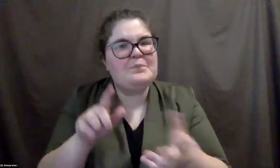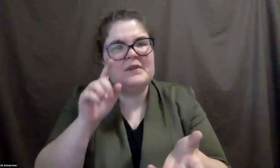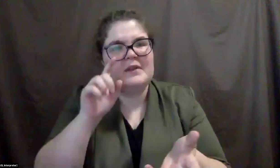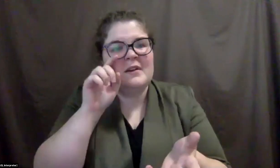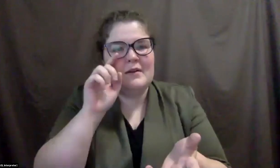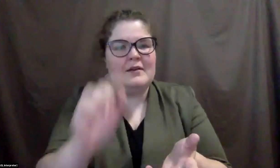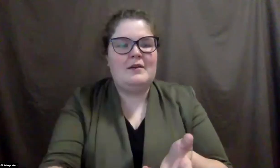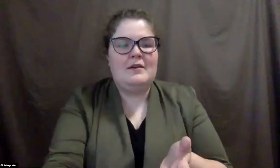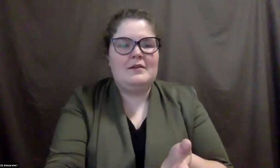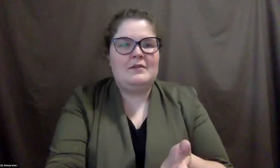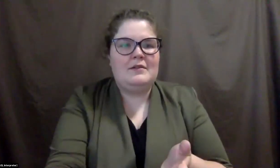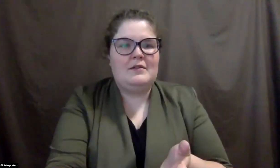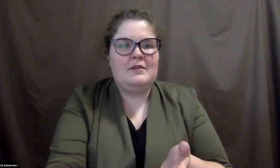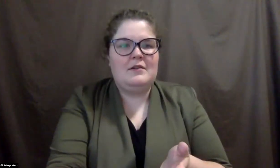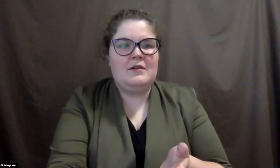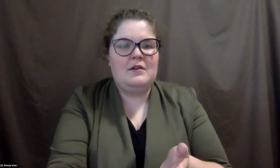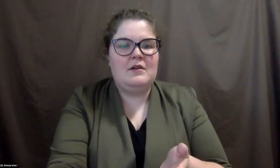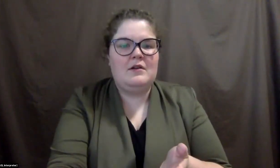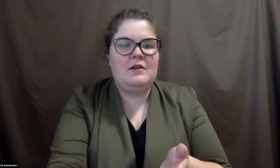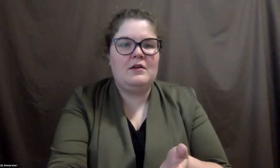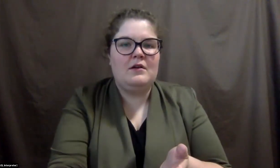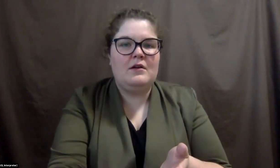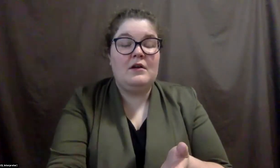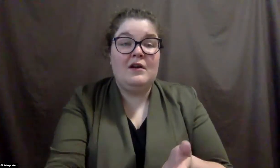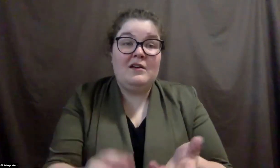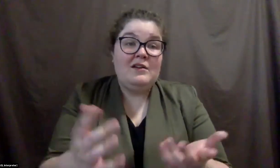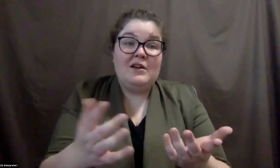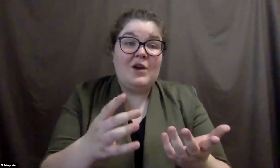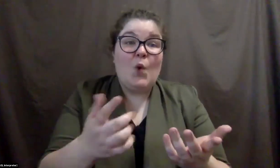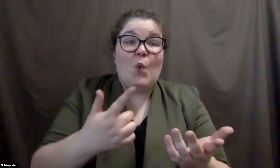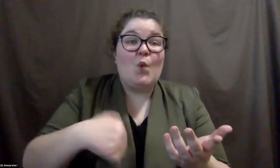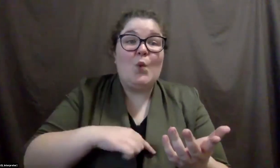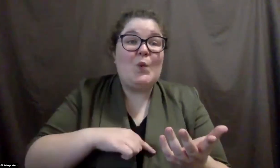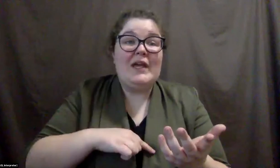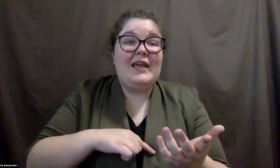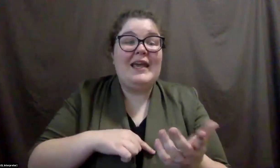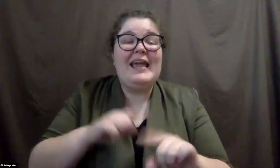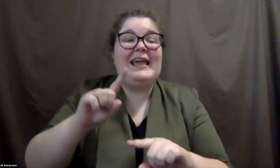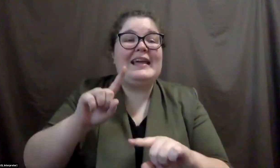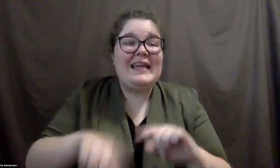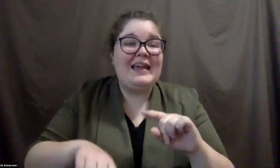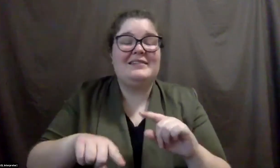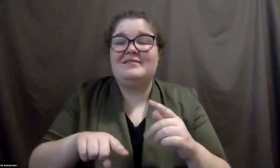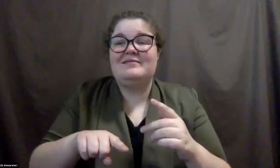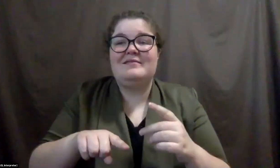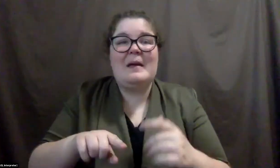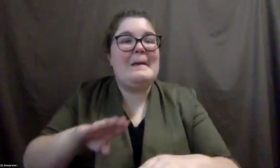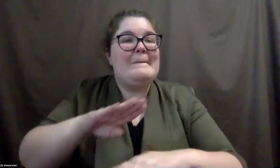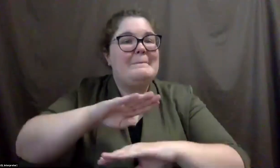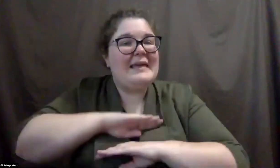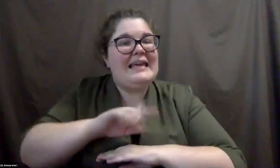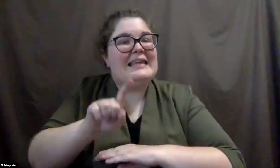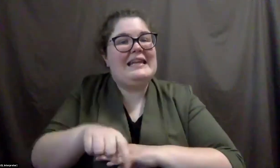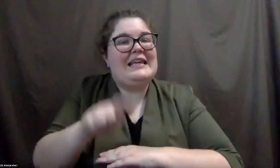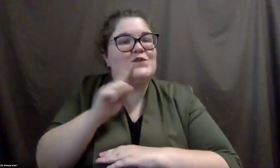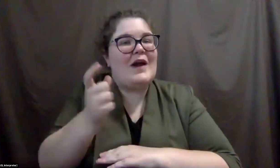I, it's going to be in all practicality. It's, it's, we're not going to be able to meet, um, the needs of people on